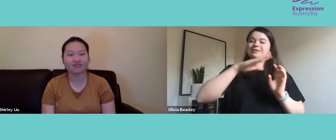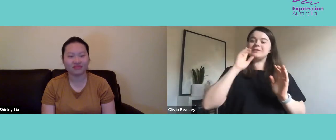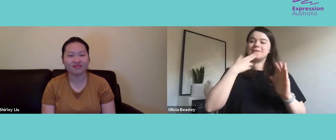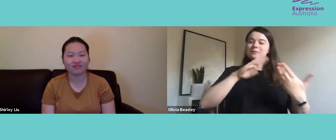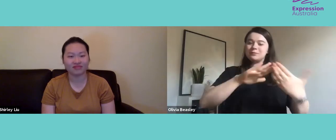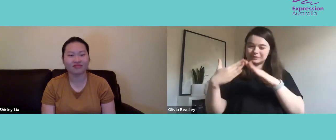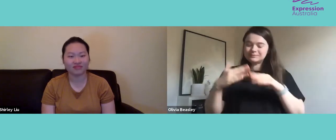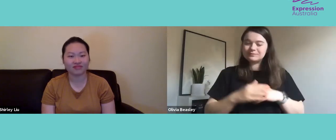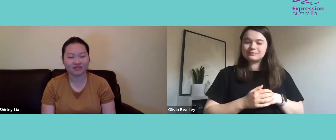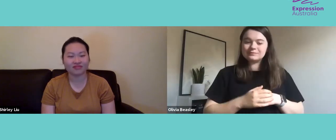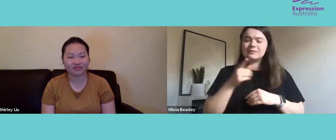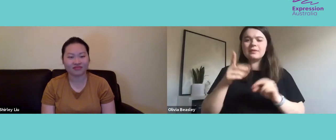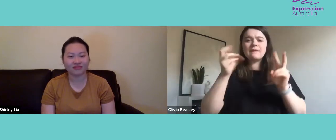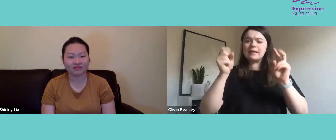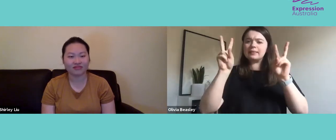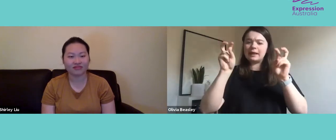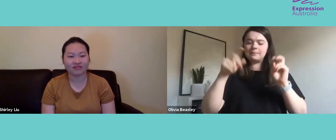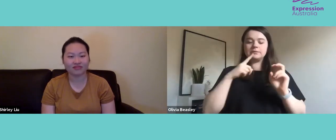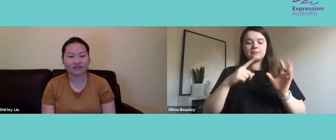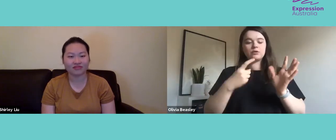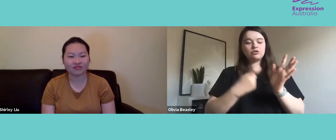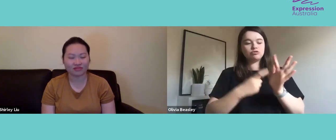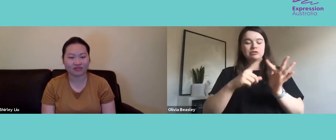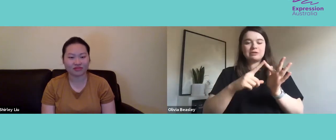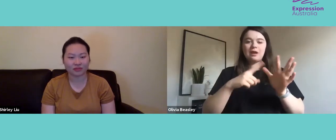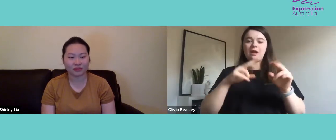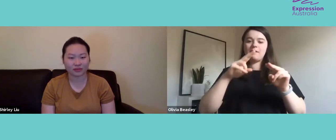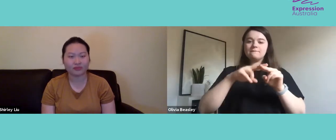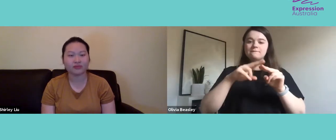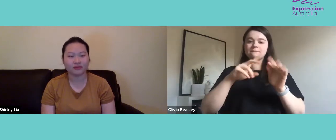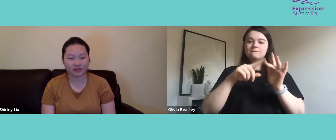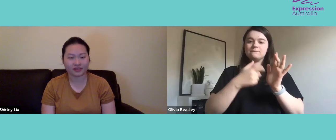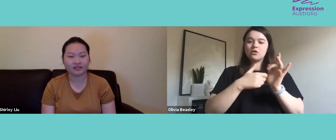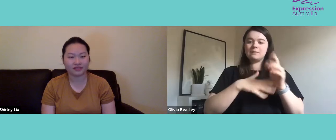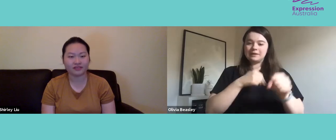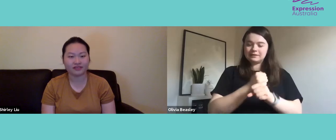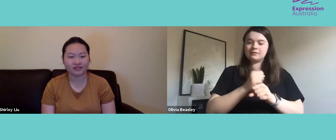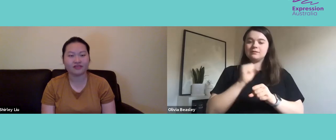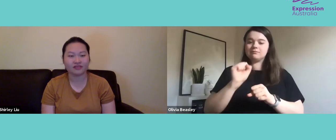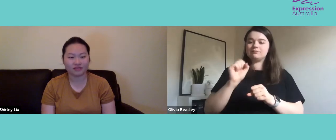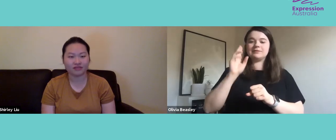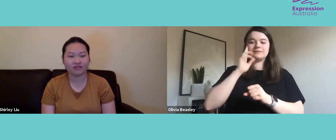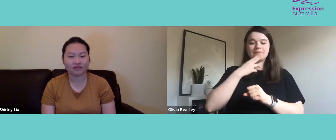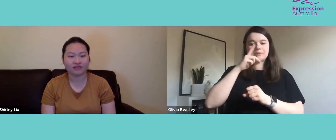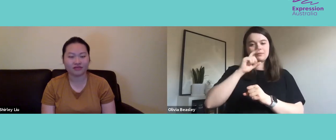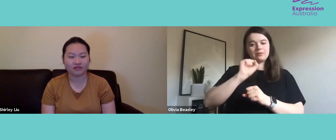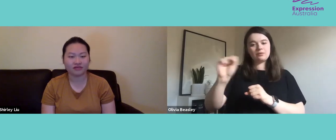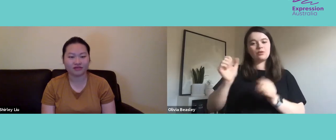community. The theme of this year's National Week for Deaf People is reaffirming your